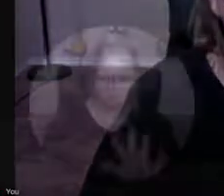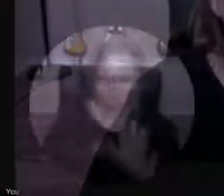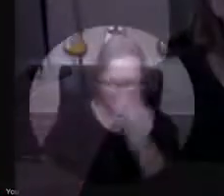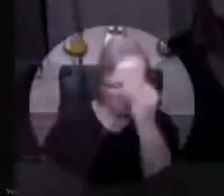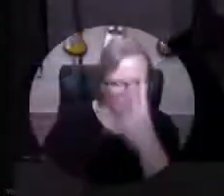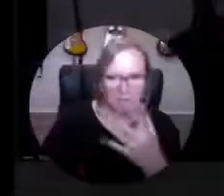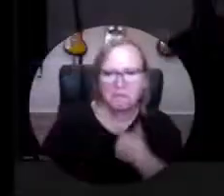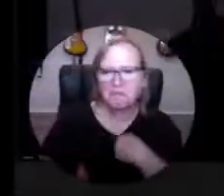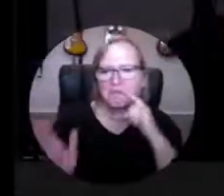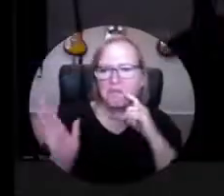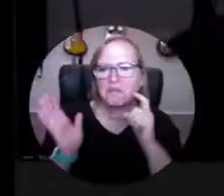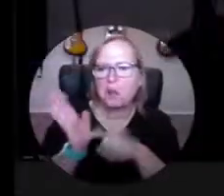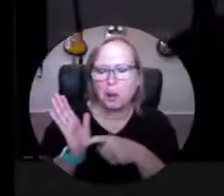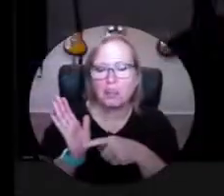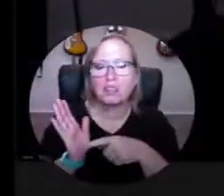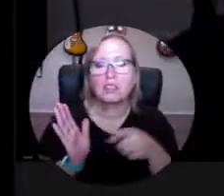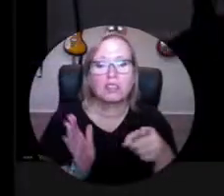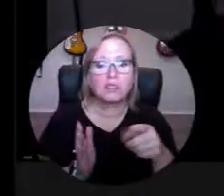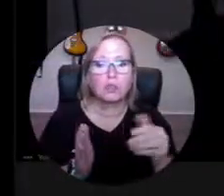teachers.